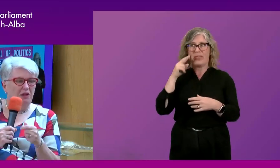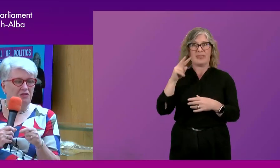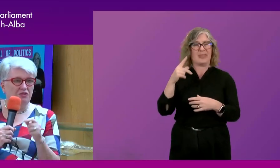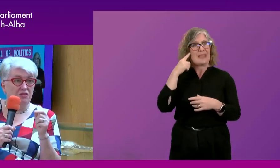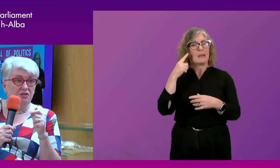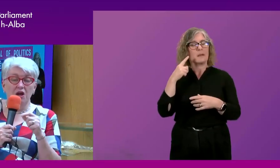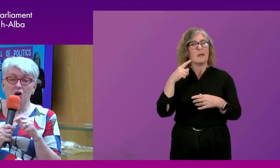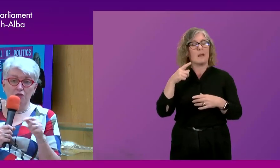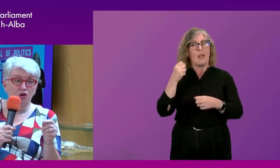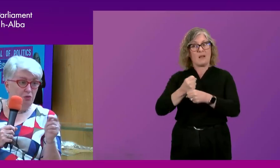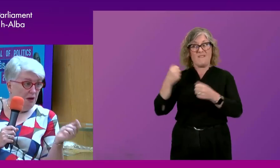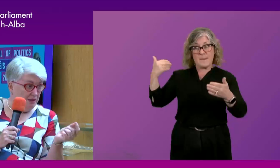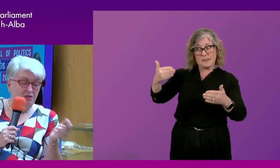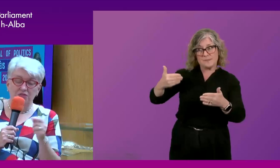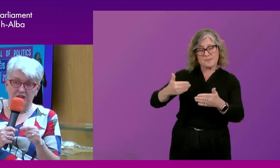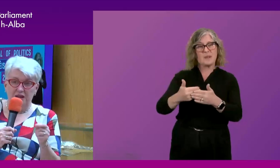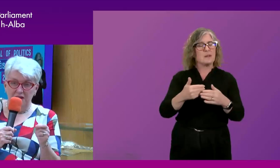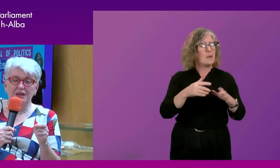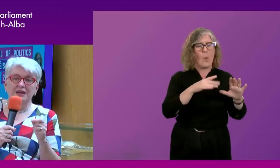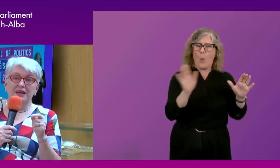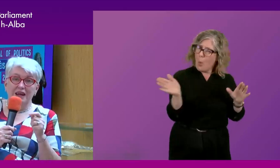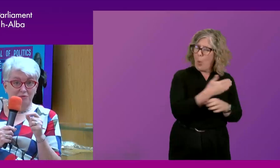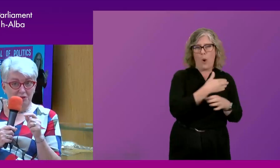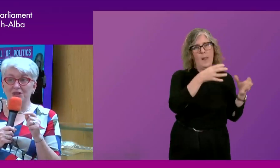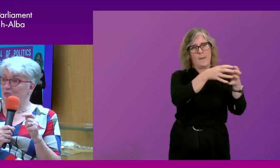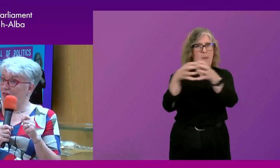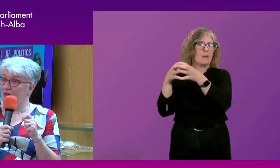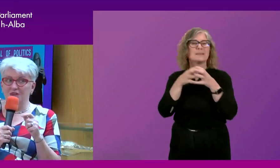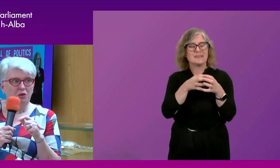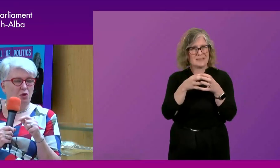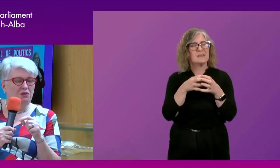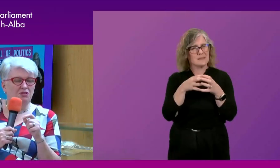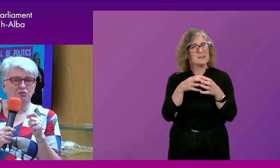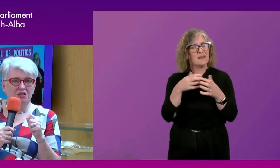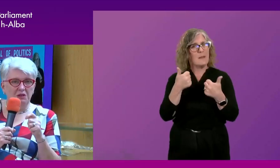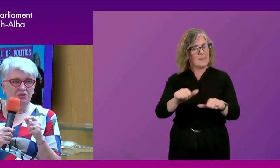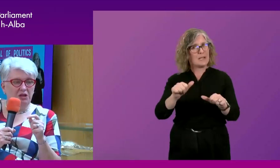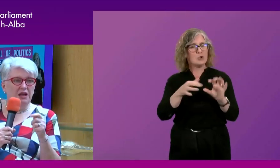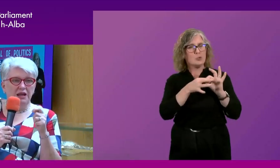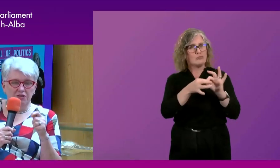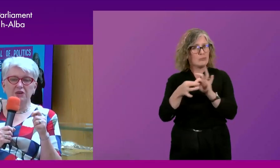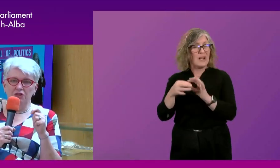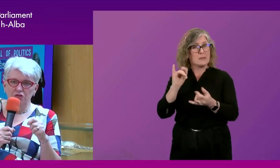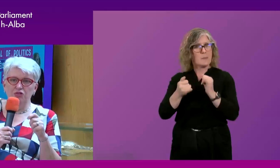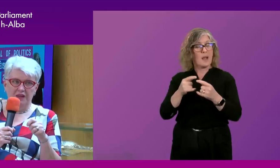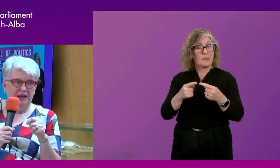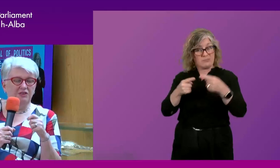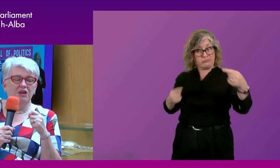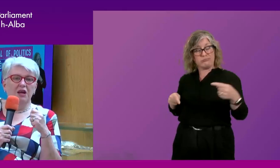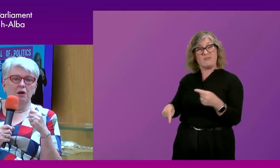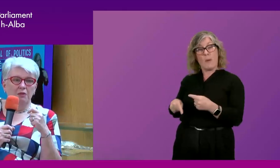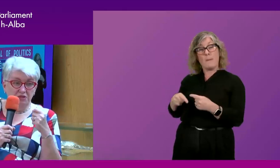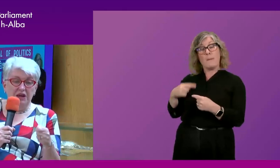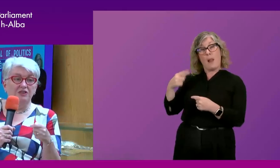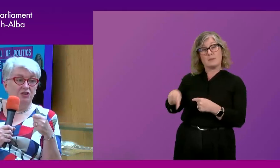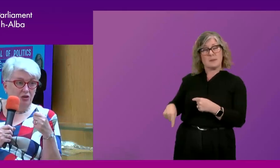than the parliament, in this instance, of all parties have done, um, sometimes in the face of opposition for Westminster, is they have used that,